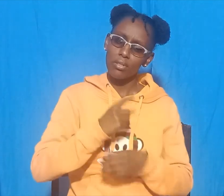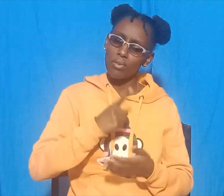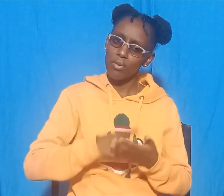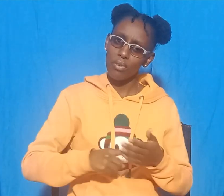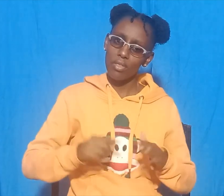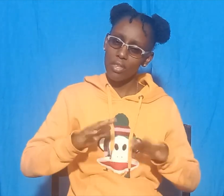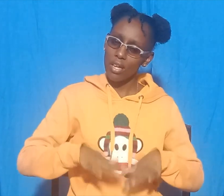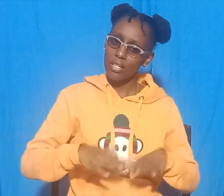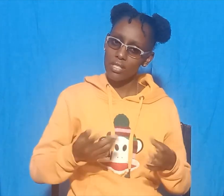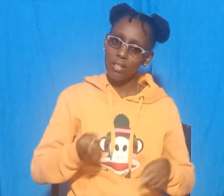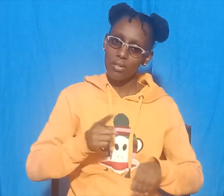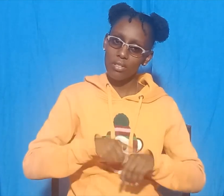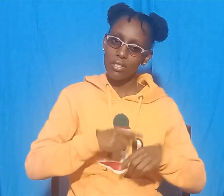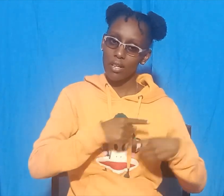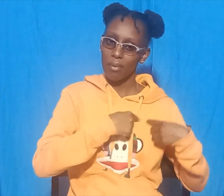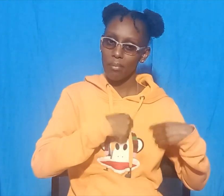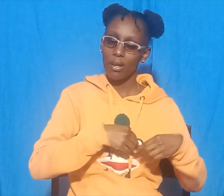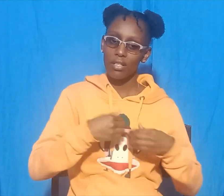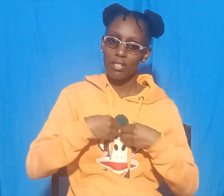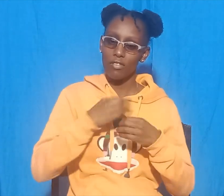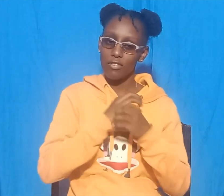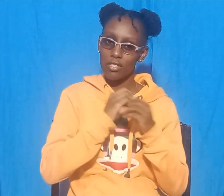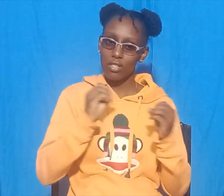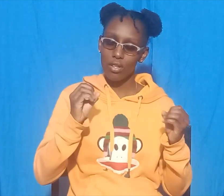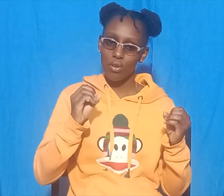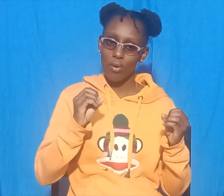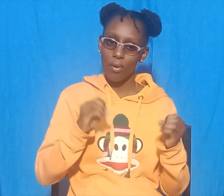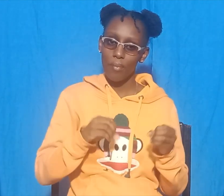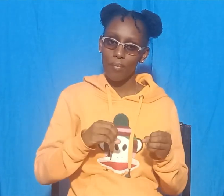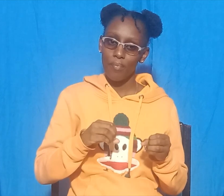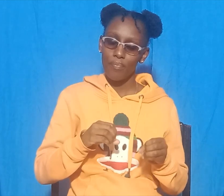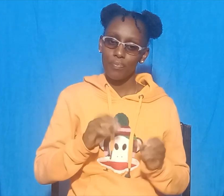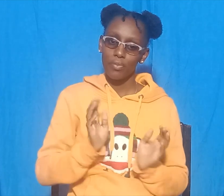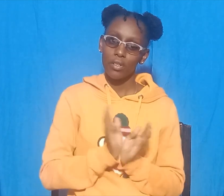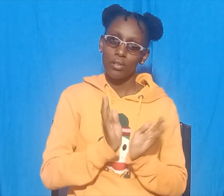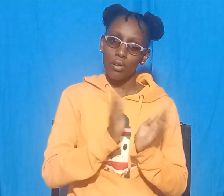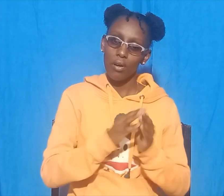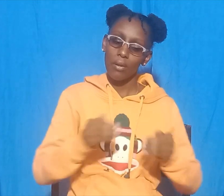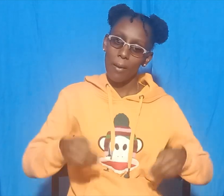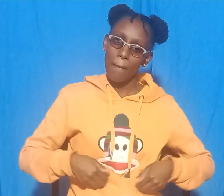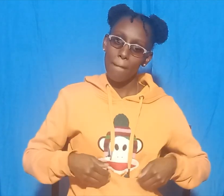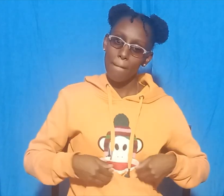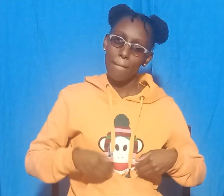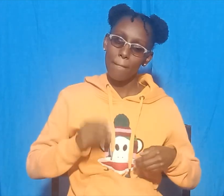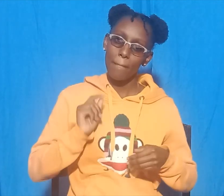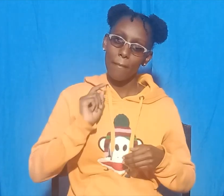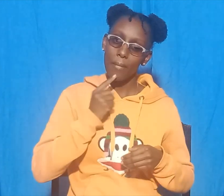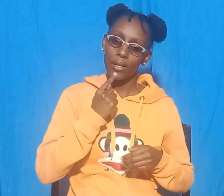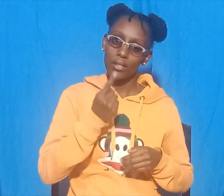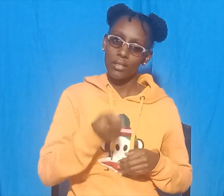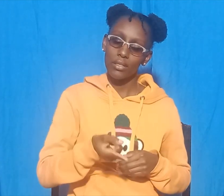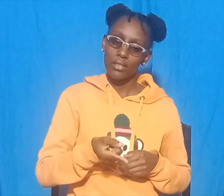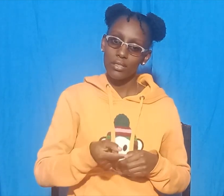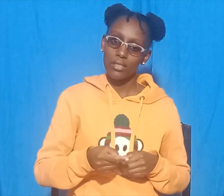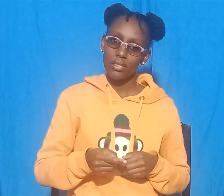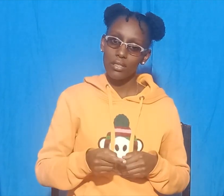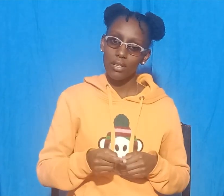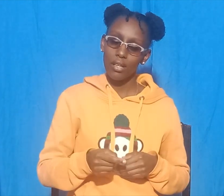I have no heart with me? The crocodile asked the monkey. The I take you back to your tree.